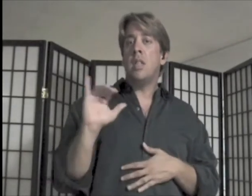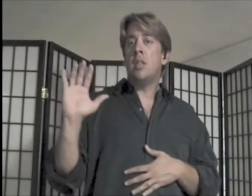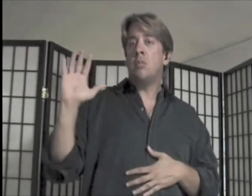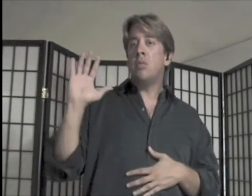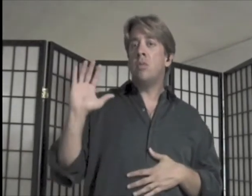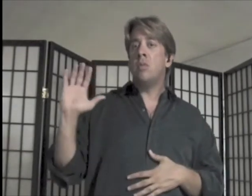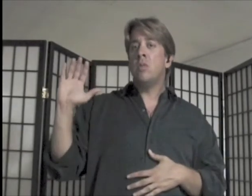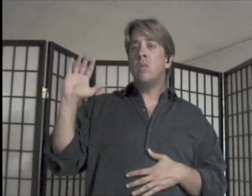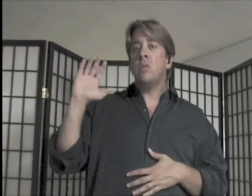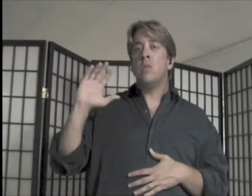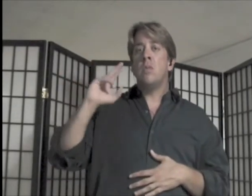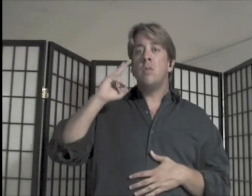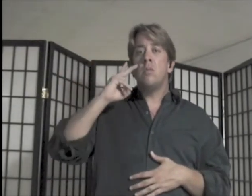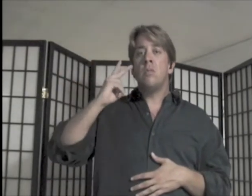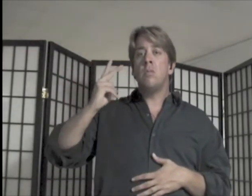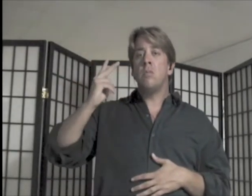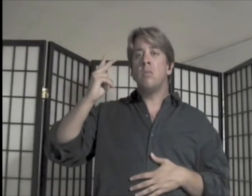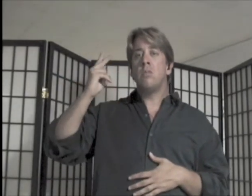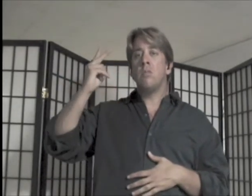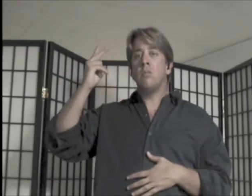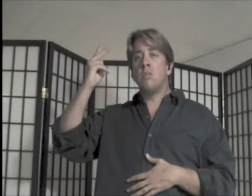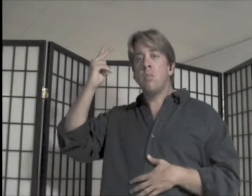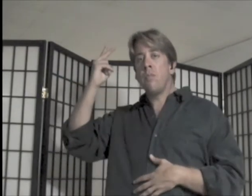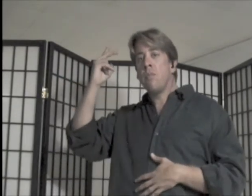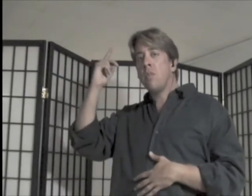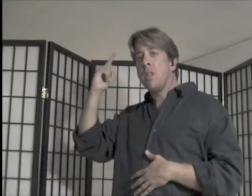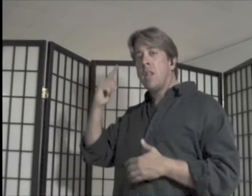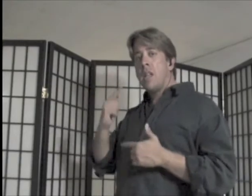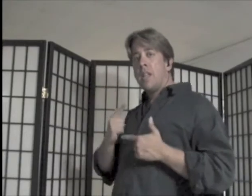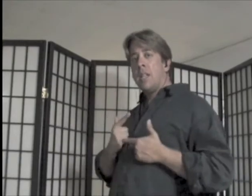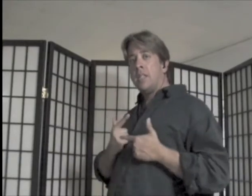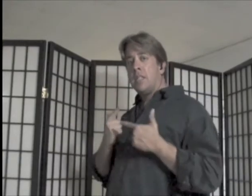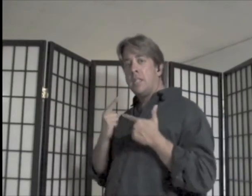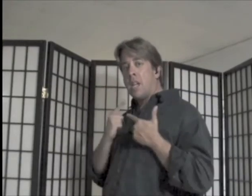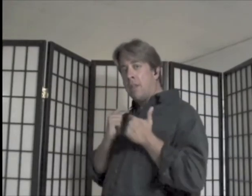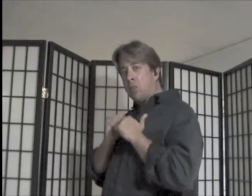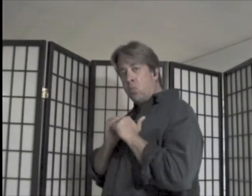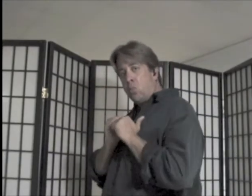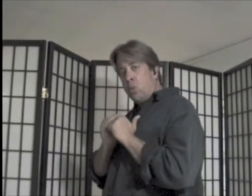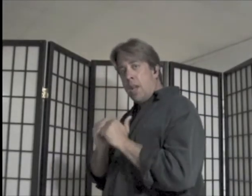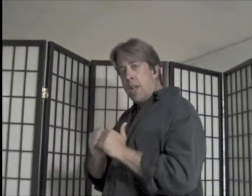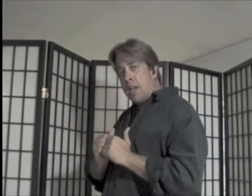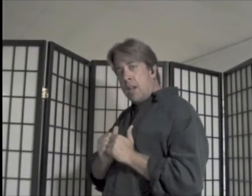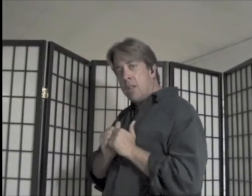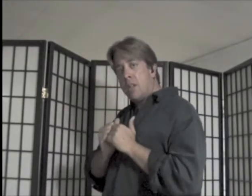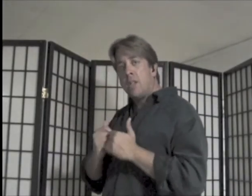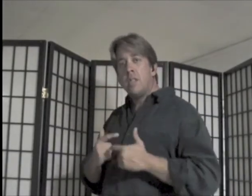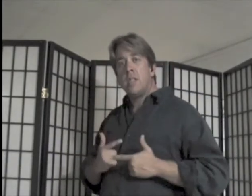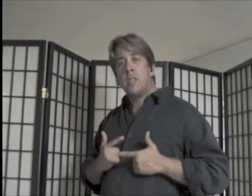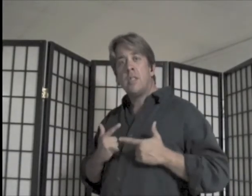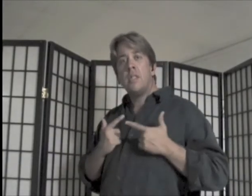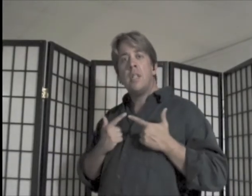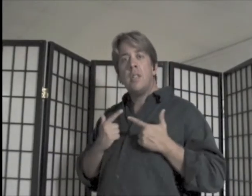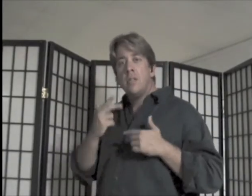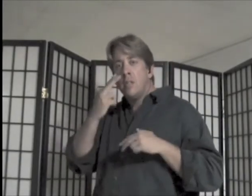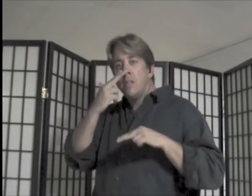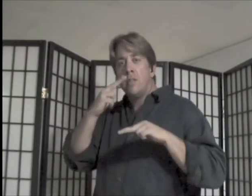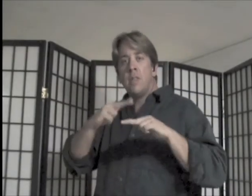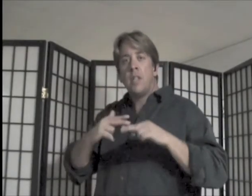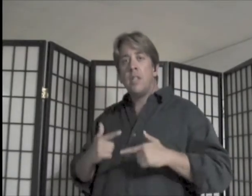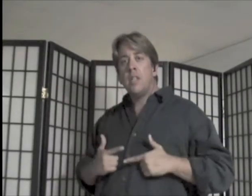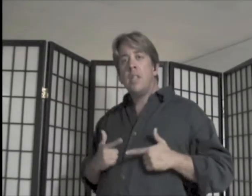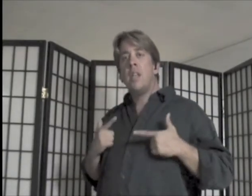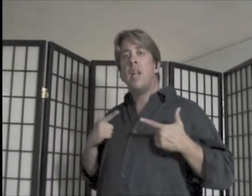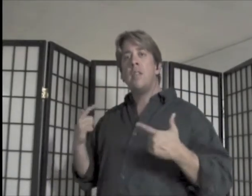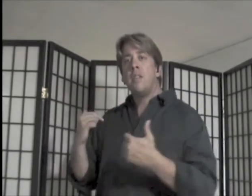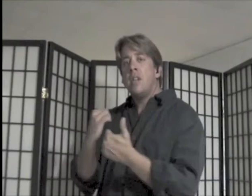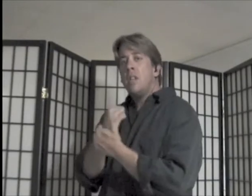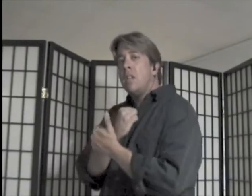wanna